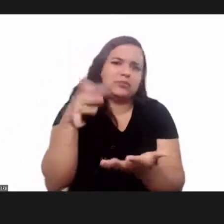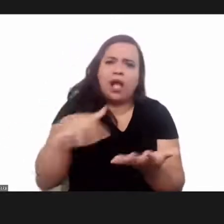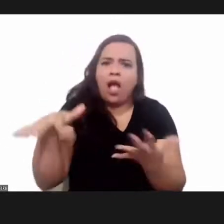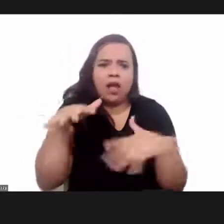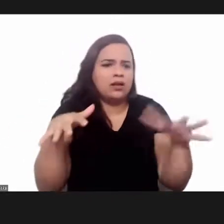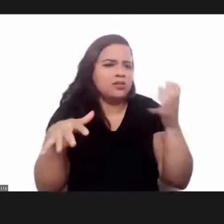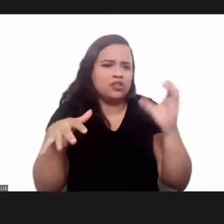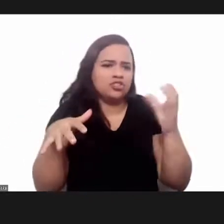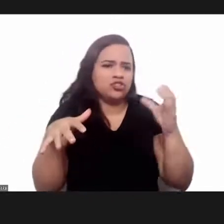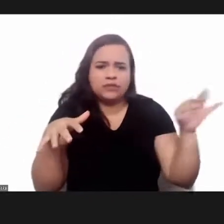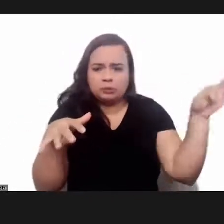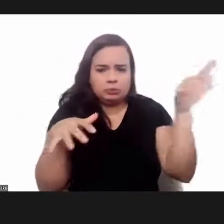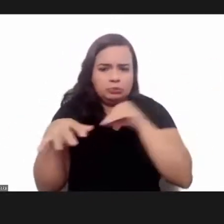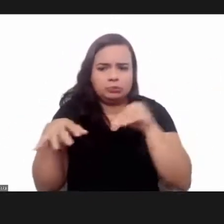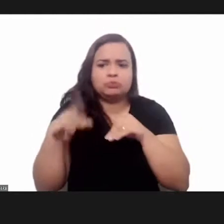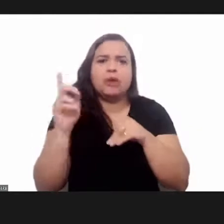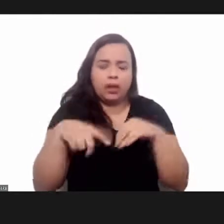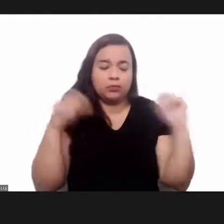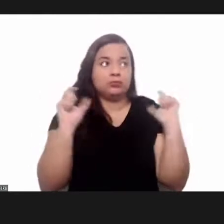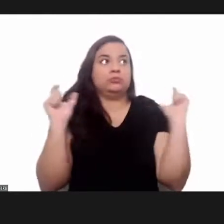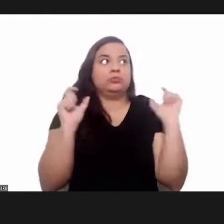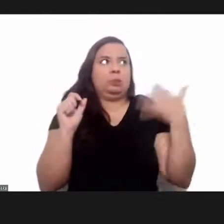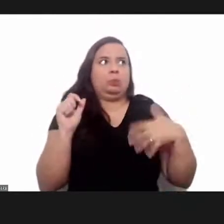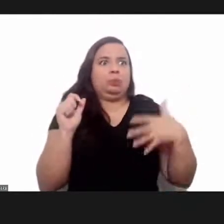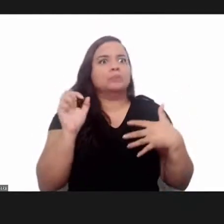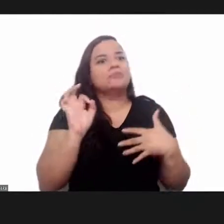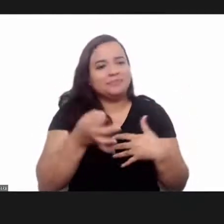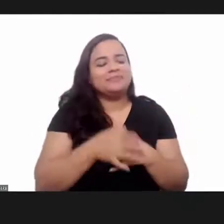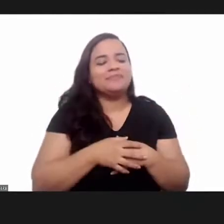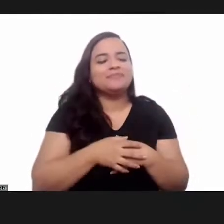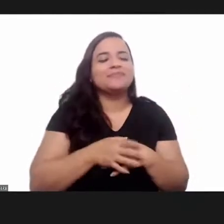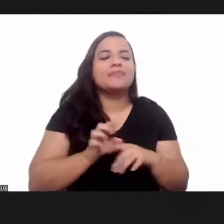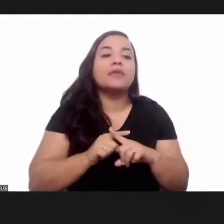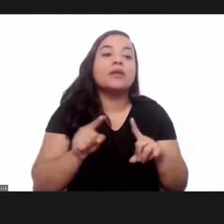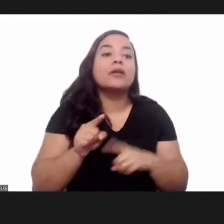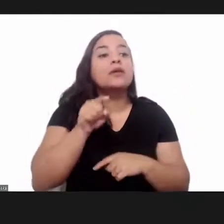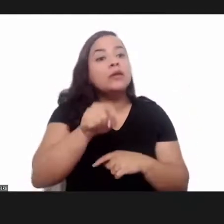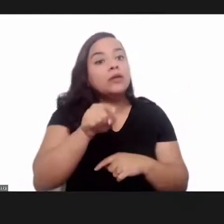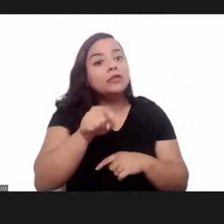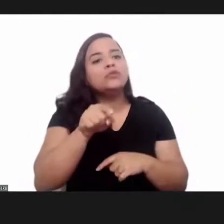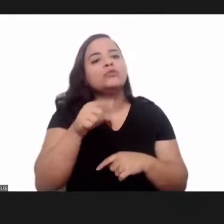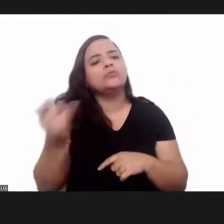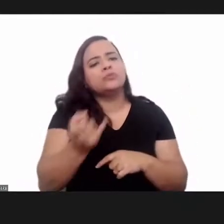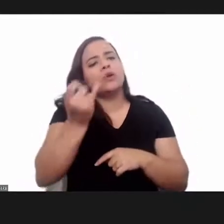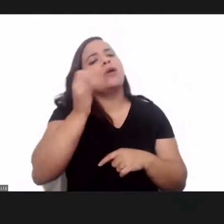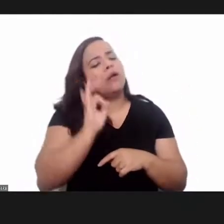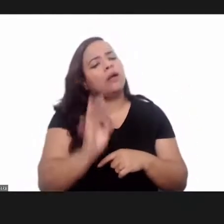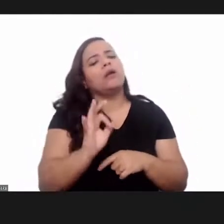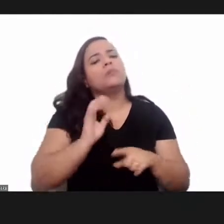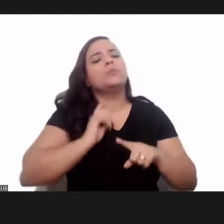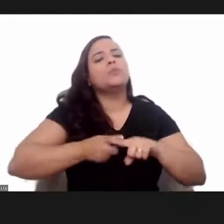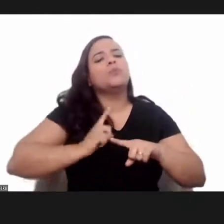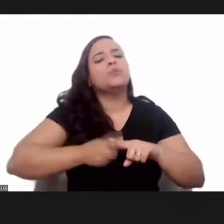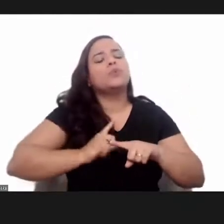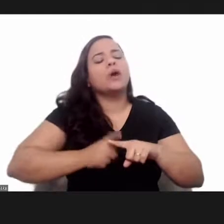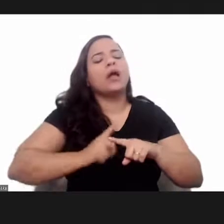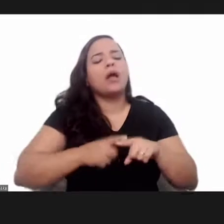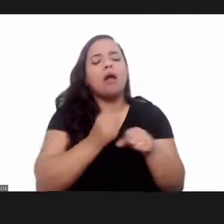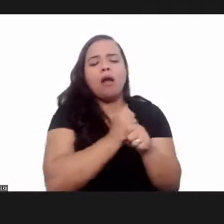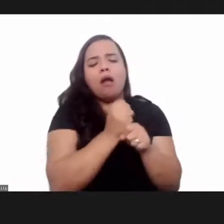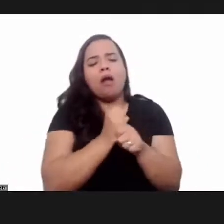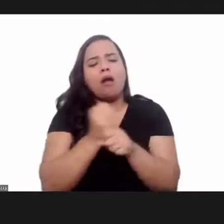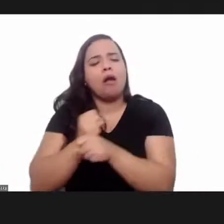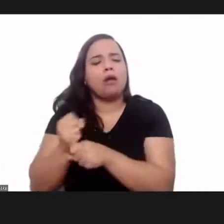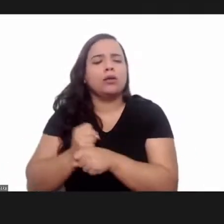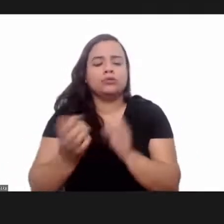which is pretty amazing and it's important because over the course